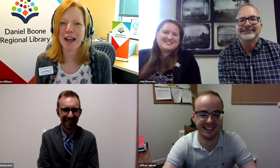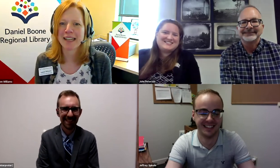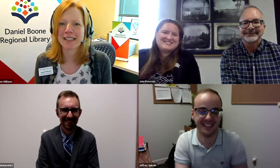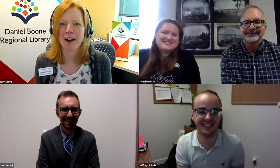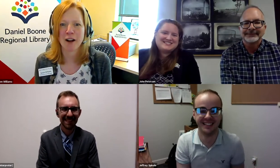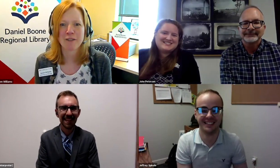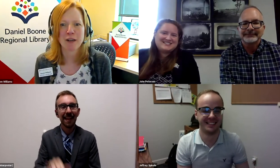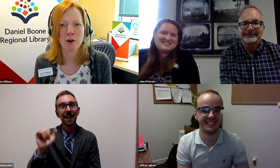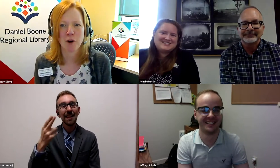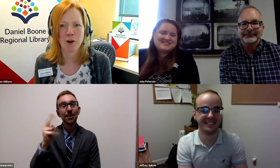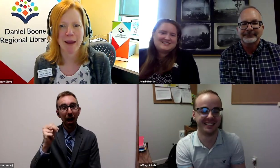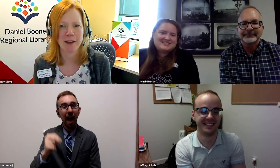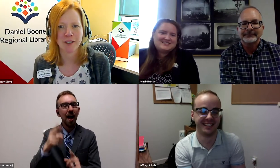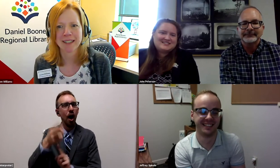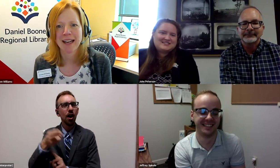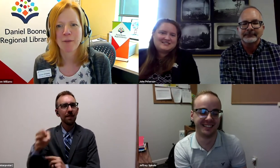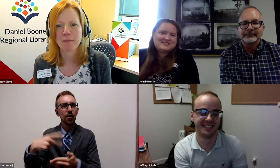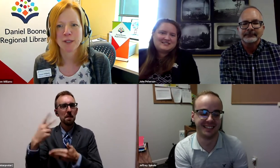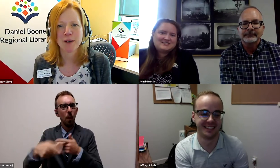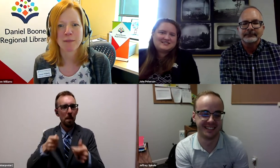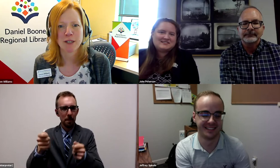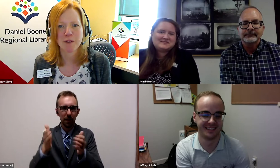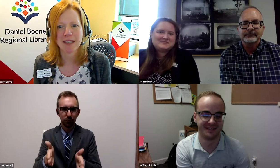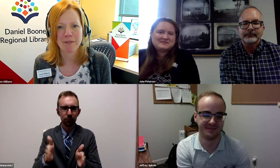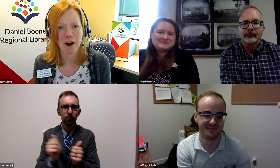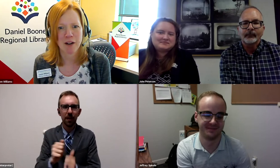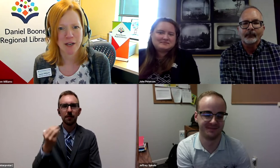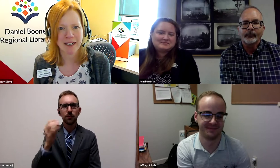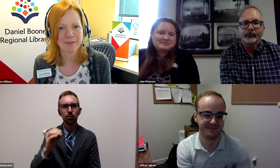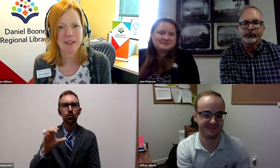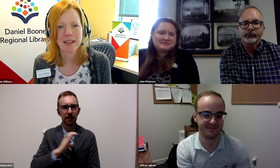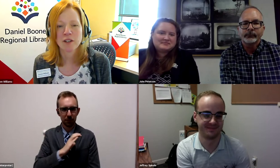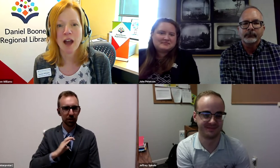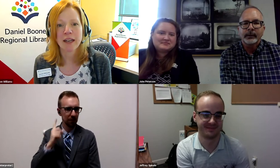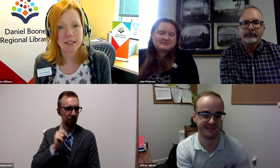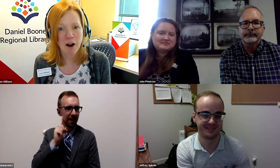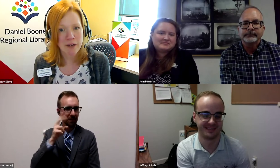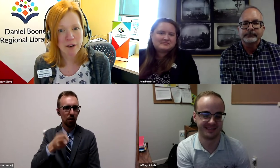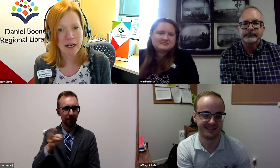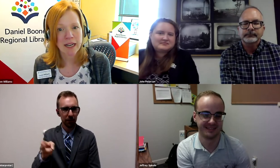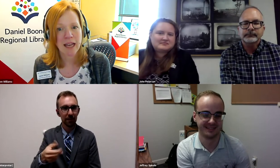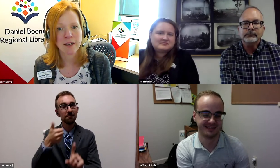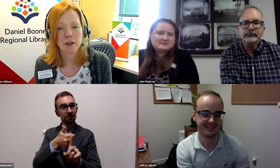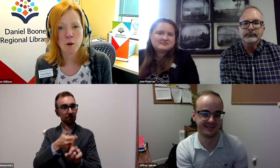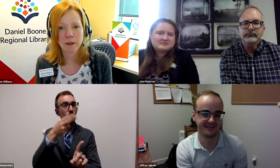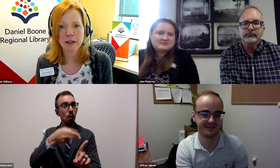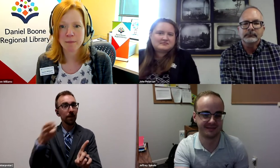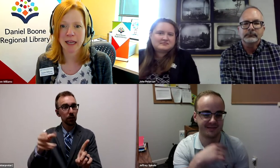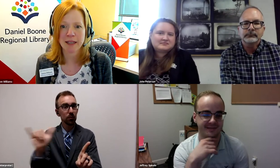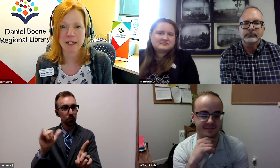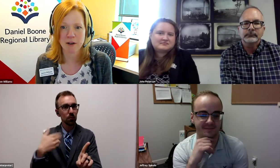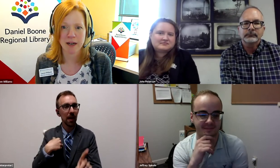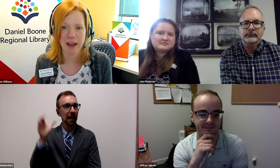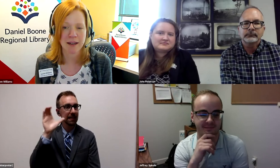John is a hard of hearing program manager with Missouri Commission for the Deaf and Hard of Hearing. John is hard of hearing and he has a cochlear